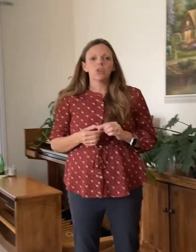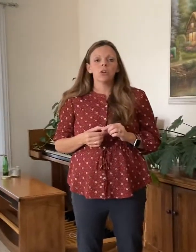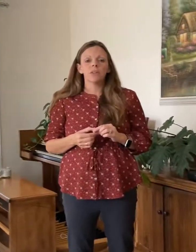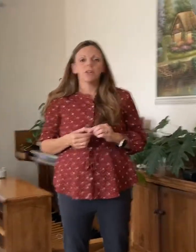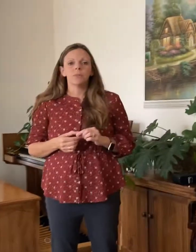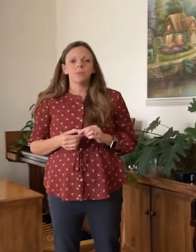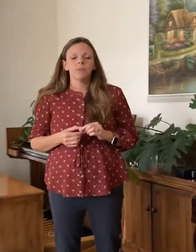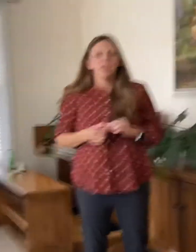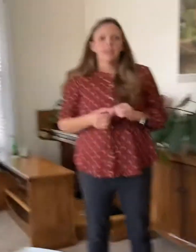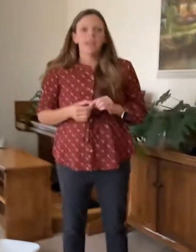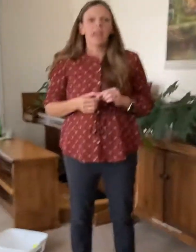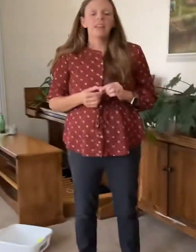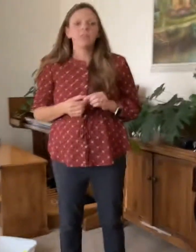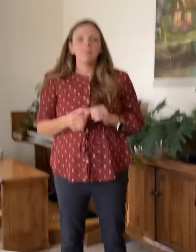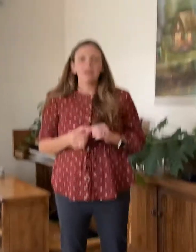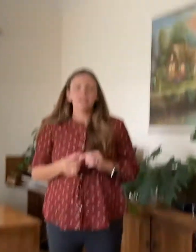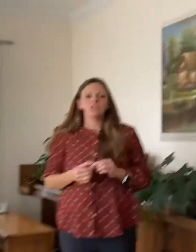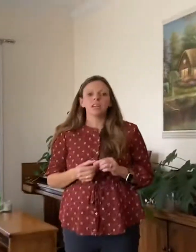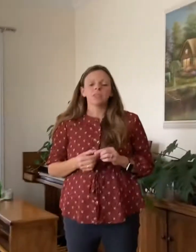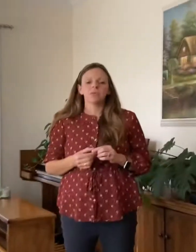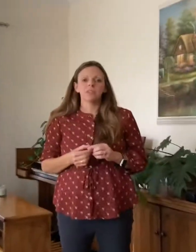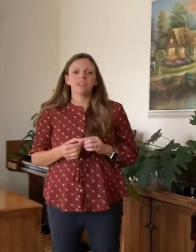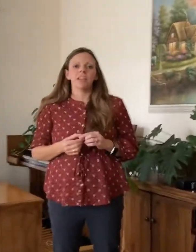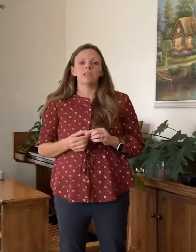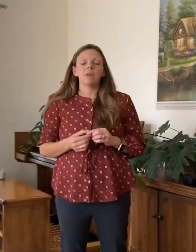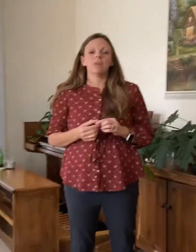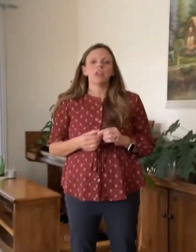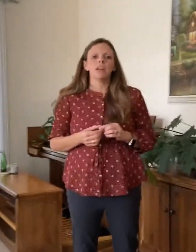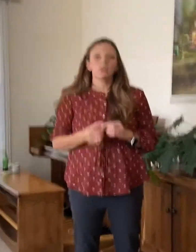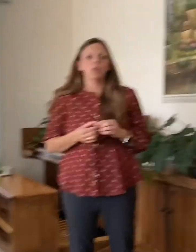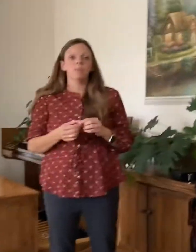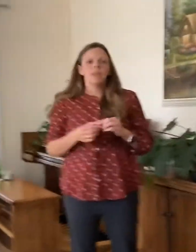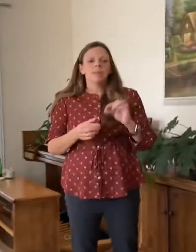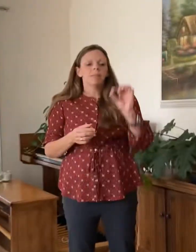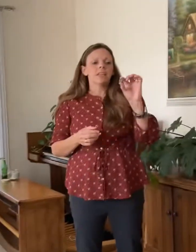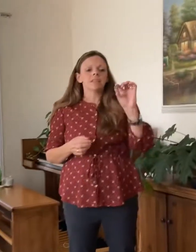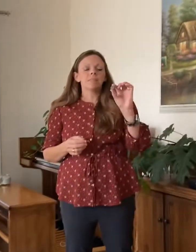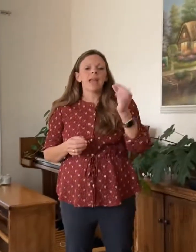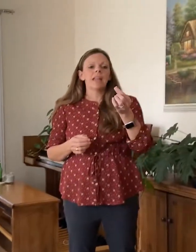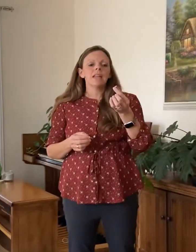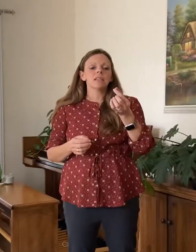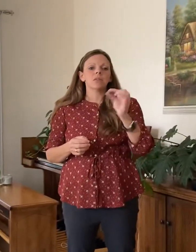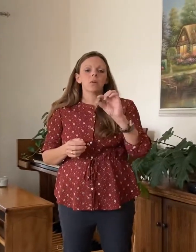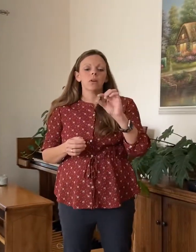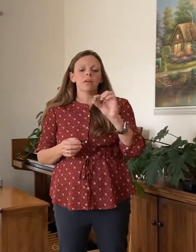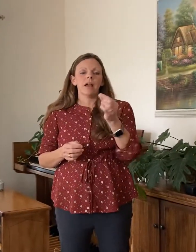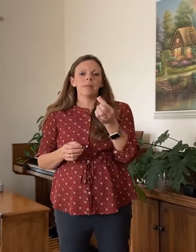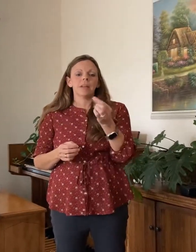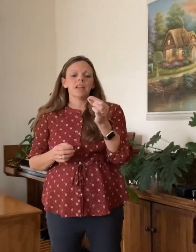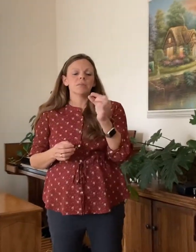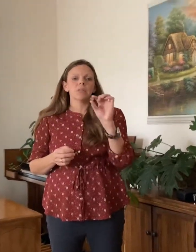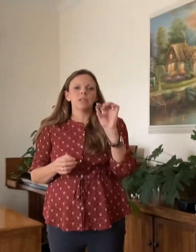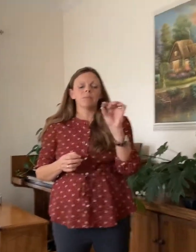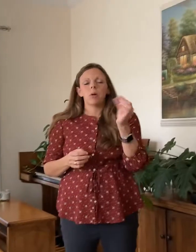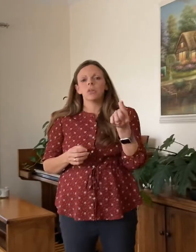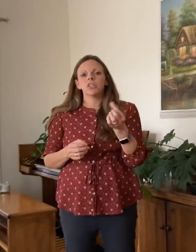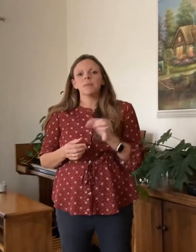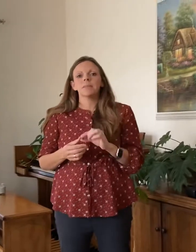you what to do. Okay, for the penny trick, it's really fun. You may want to try it at home. They give you some pennies or in class we use little poker chips